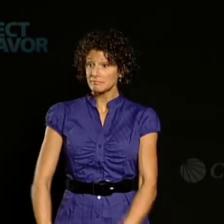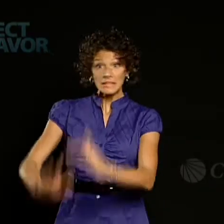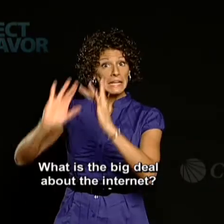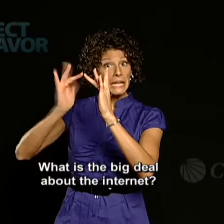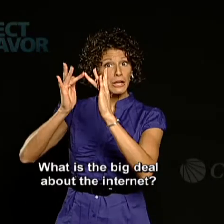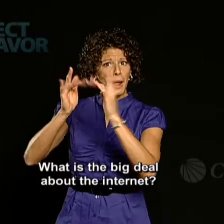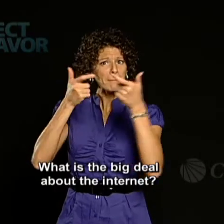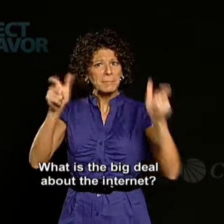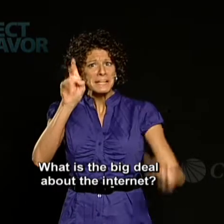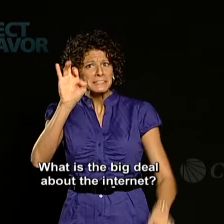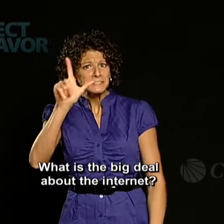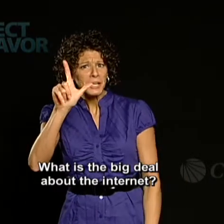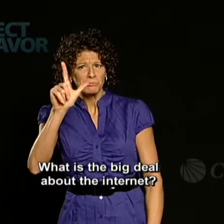What's the big deal about the Internet?